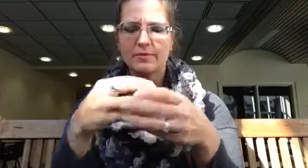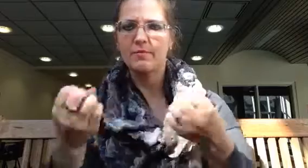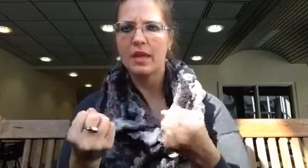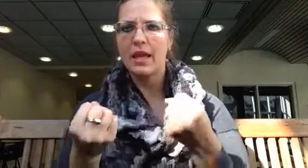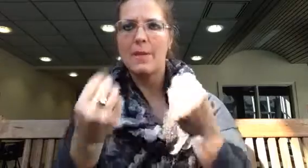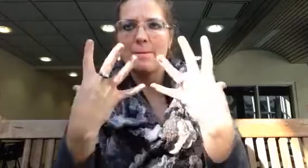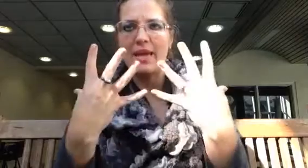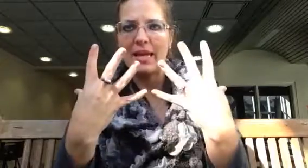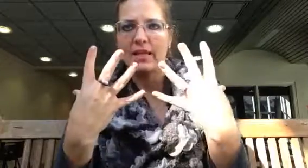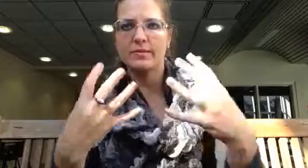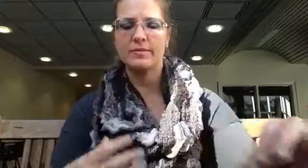and many.